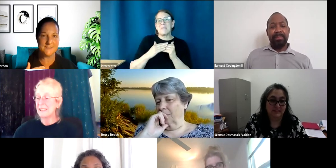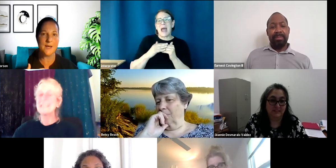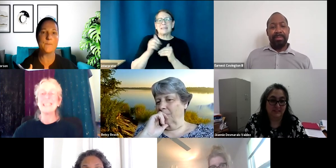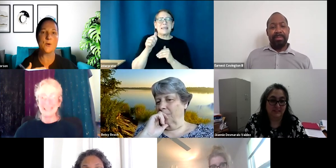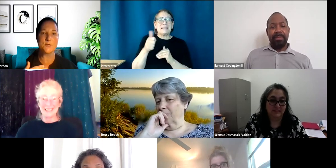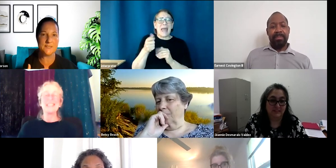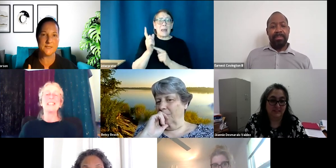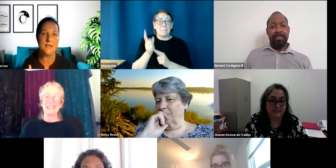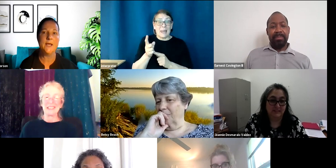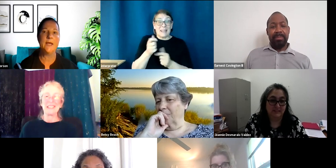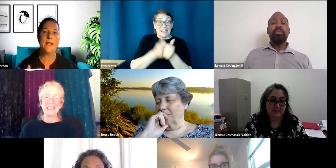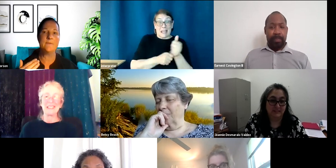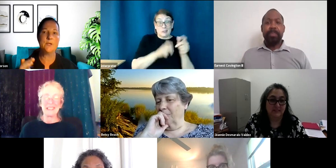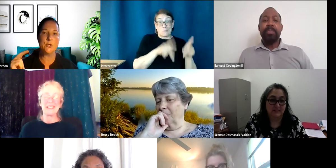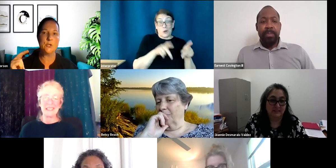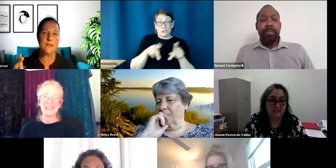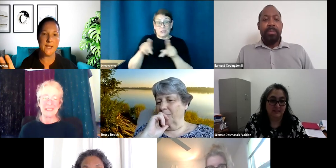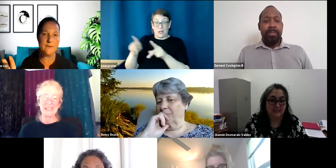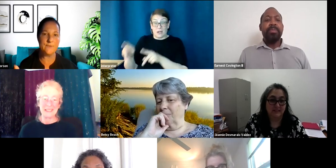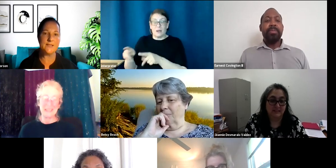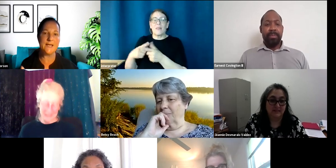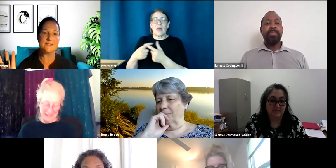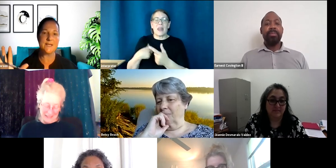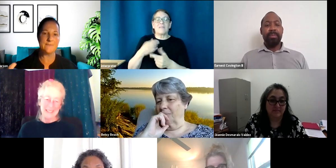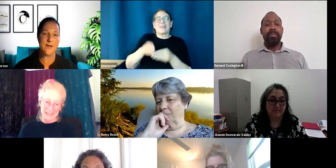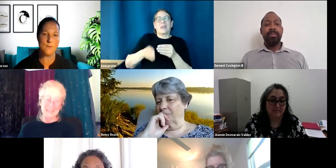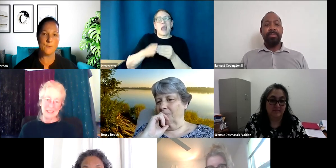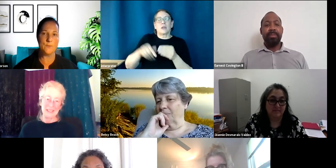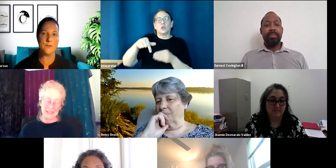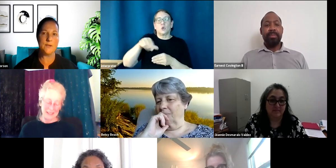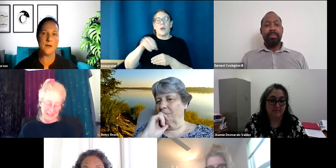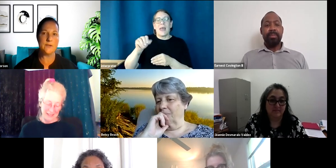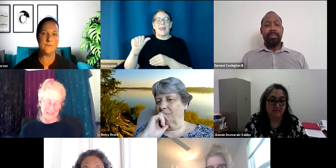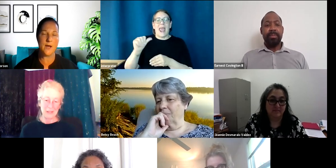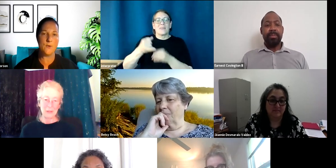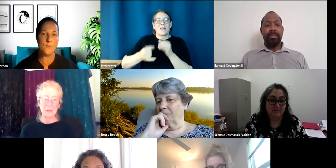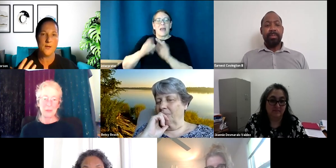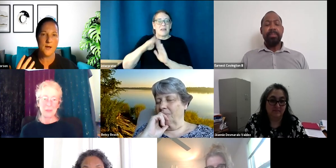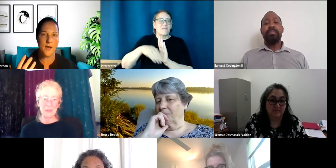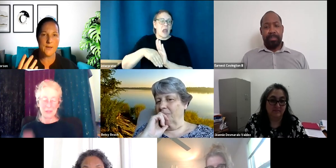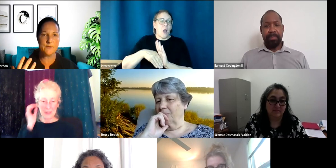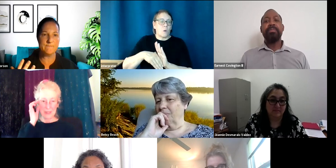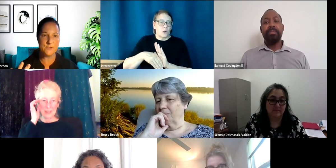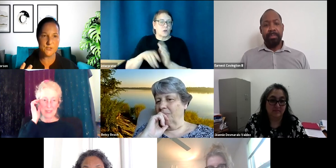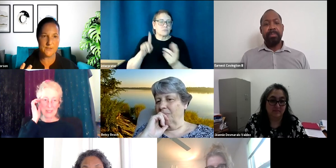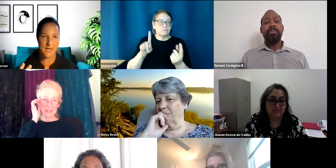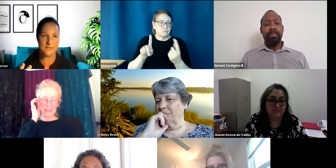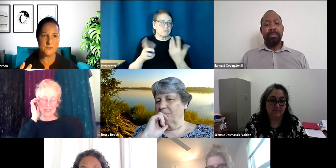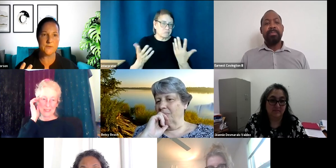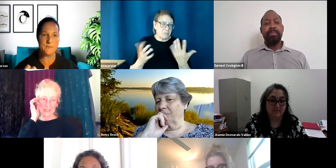a person and having Q and A for the last half hour would be kind of how I would envision that so